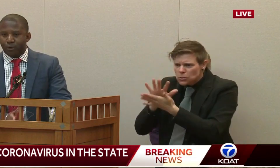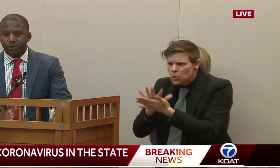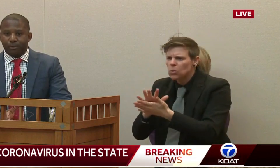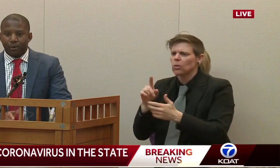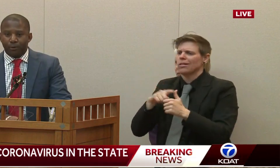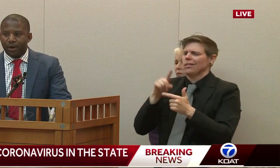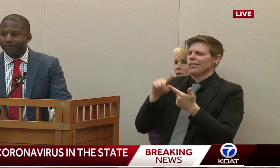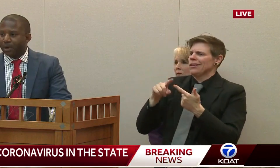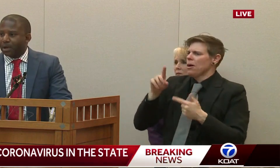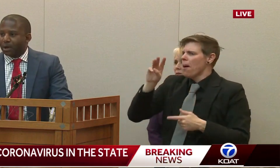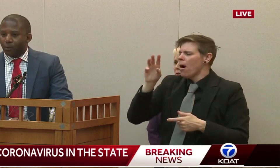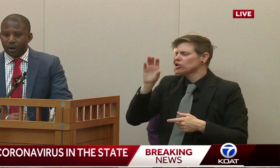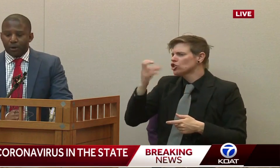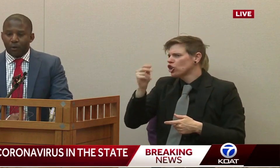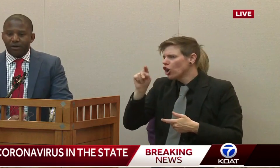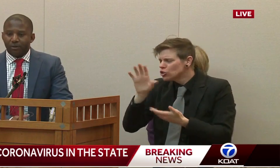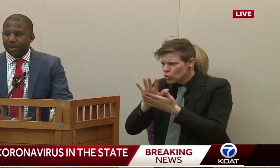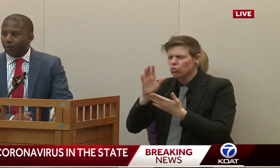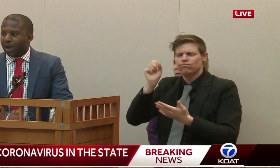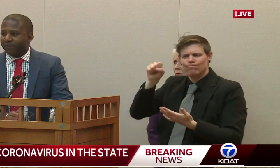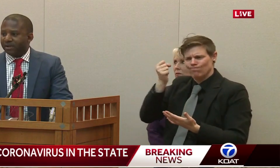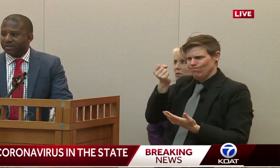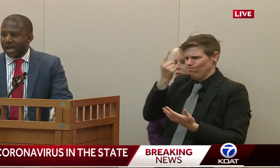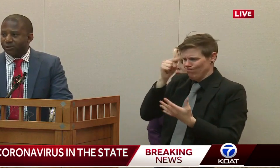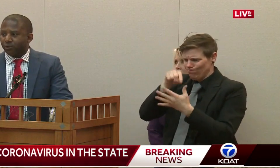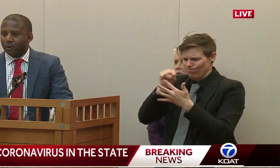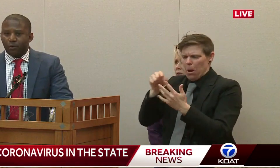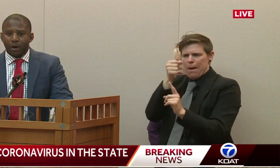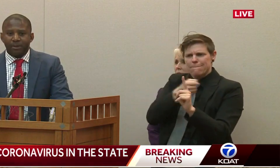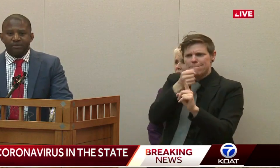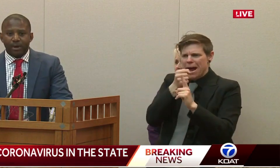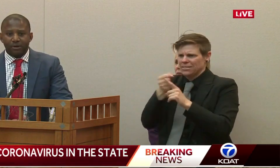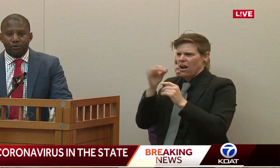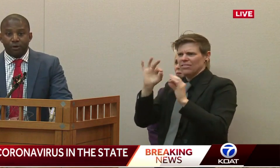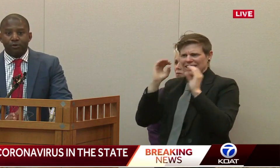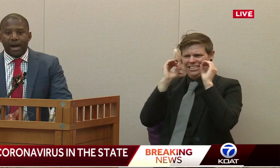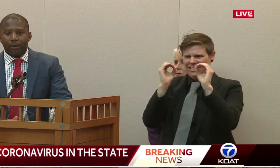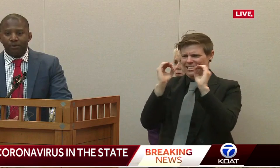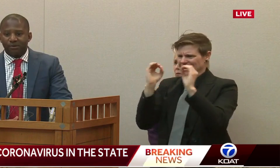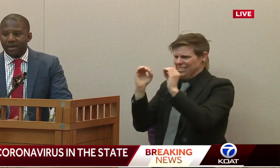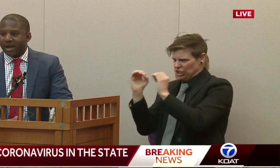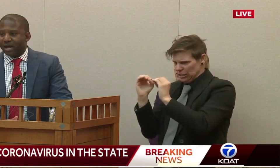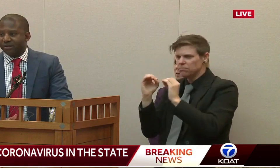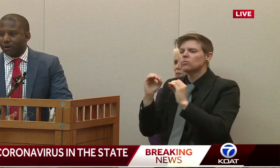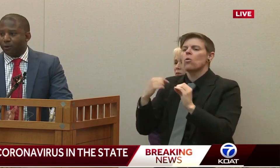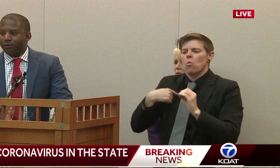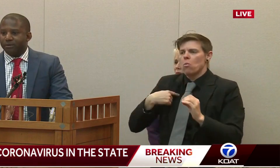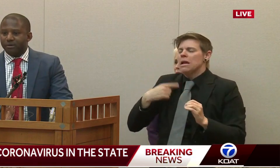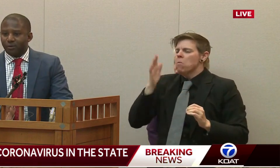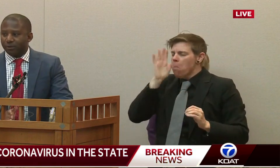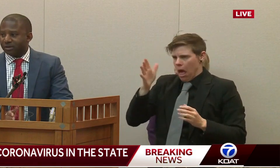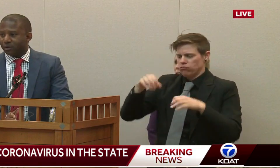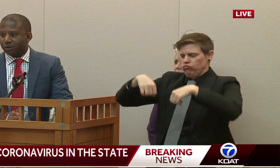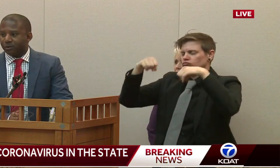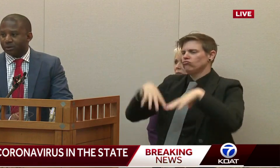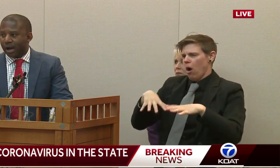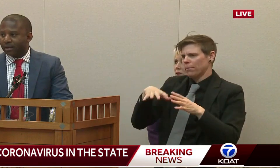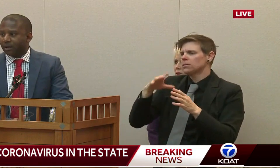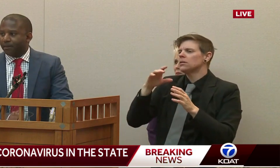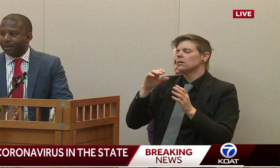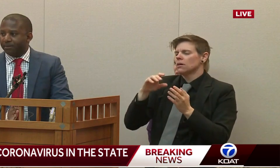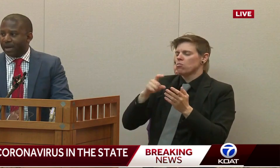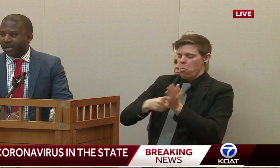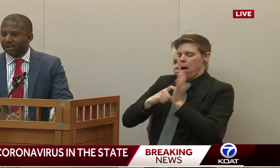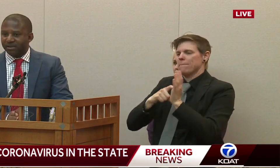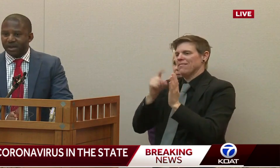this for the instructional program. We are going to be waiving the statutory requirements around instructional hours. And so schools and districts will